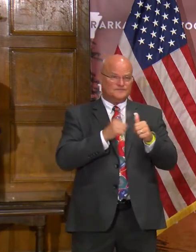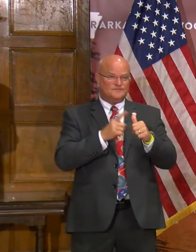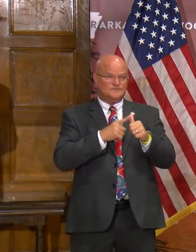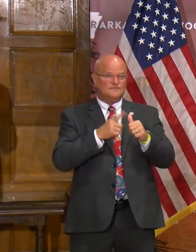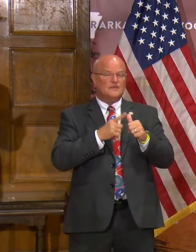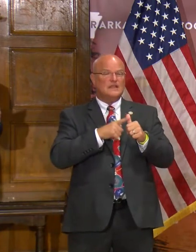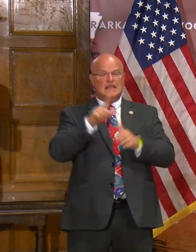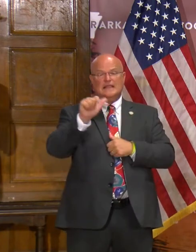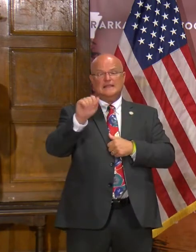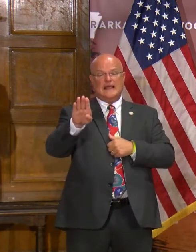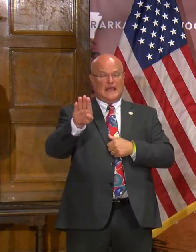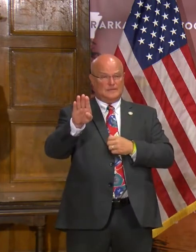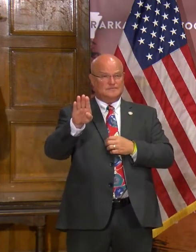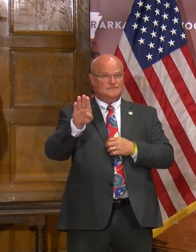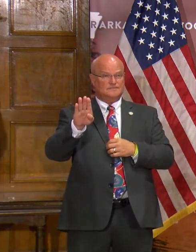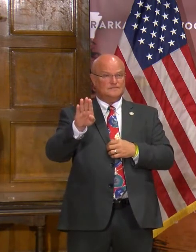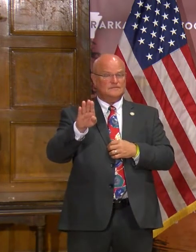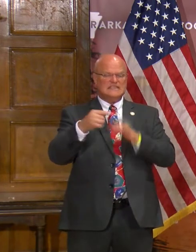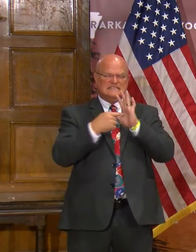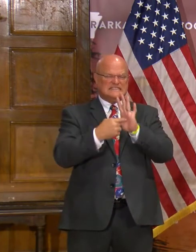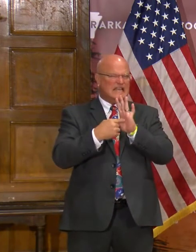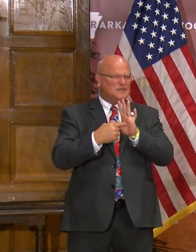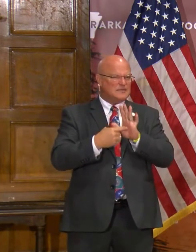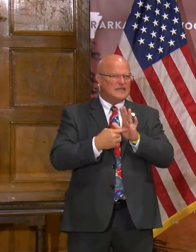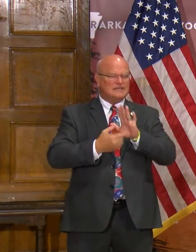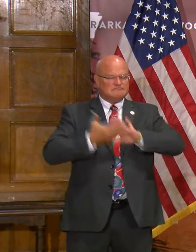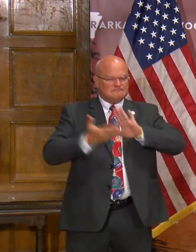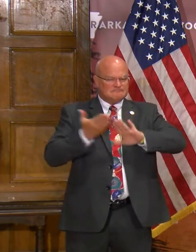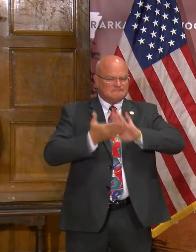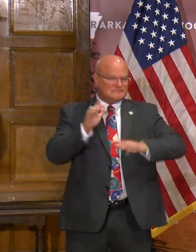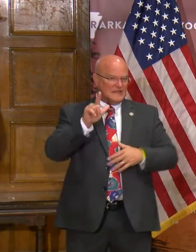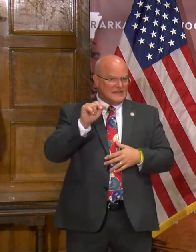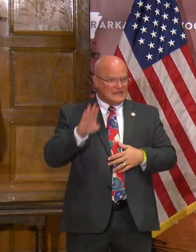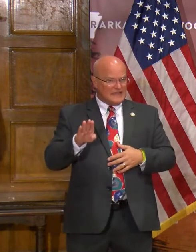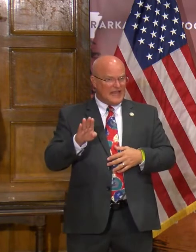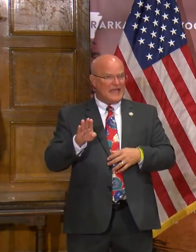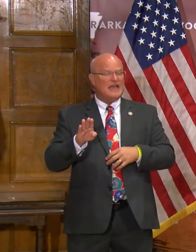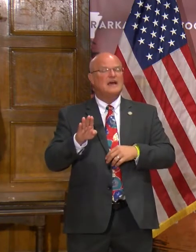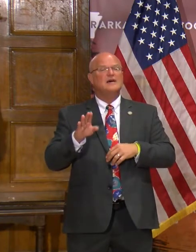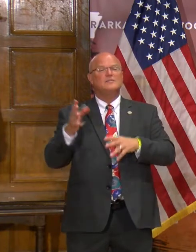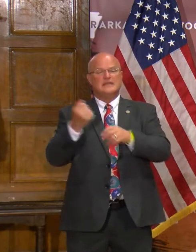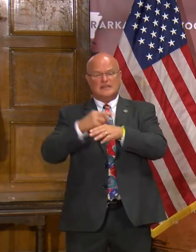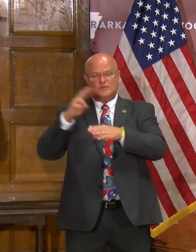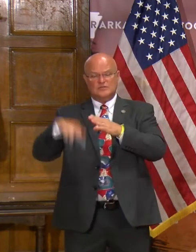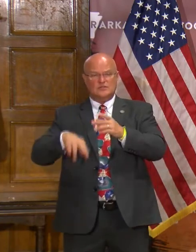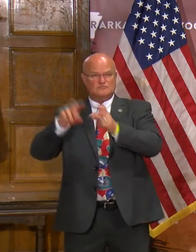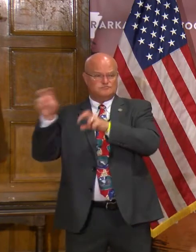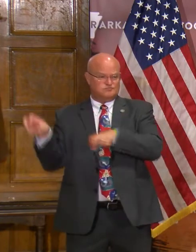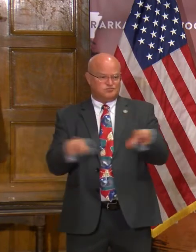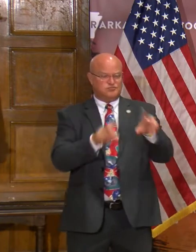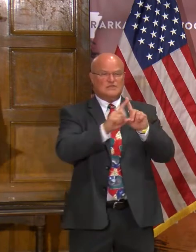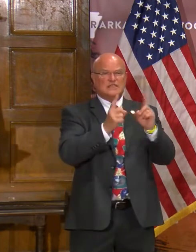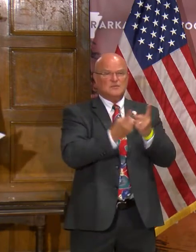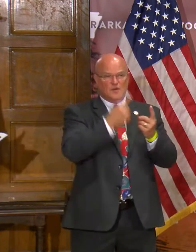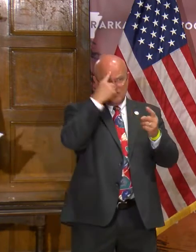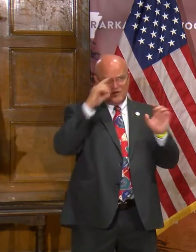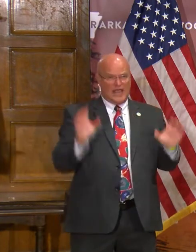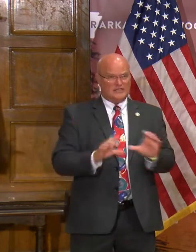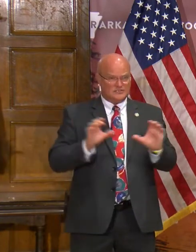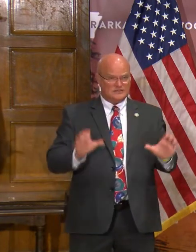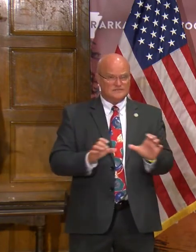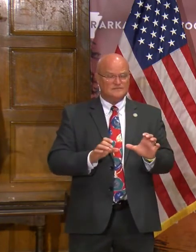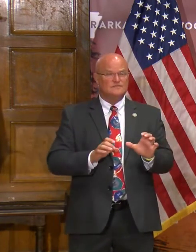lab. The lab sampling, running the lab sample, getting the result transmitted to the department for action.